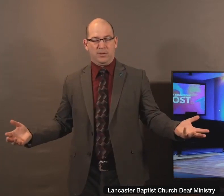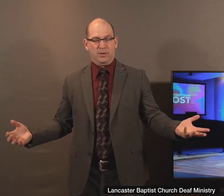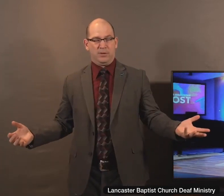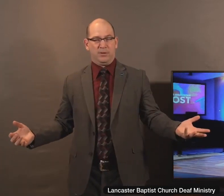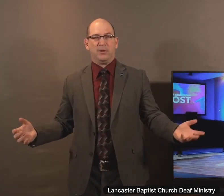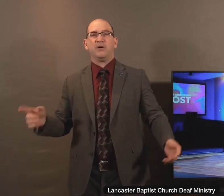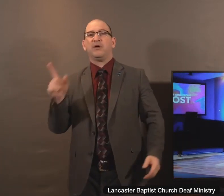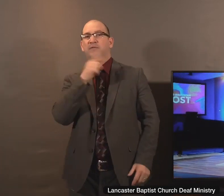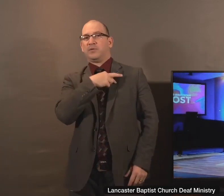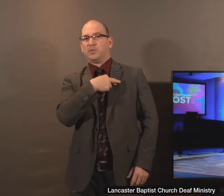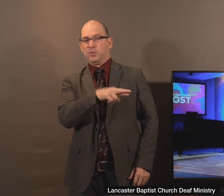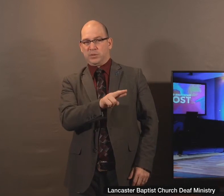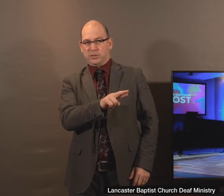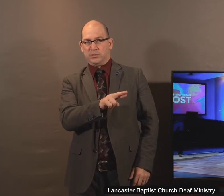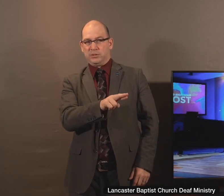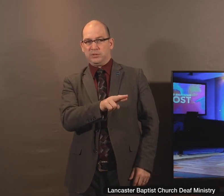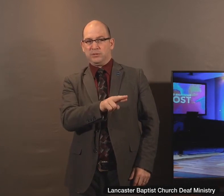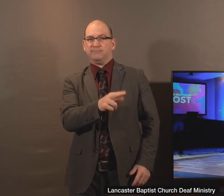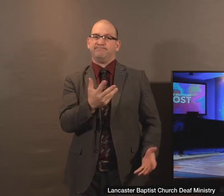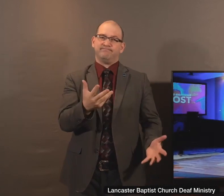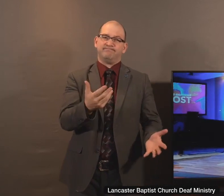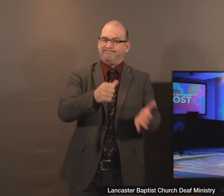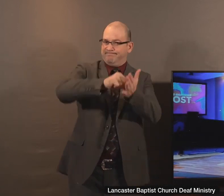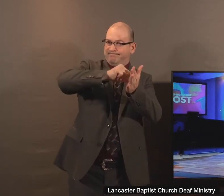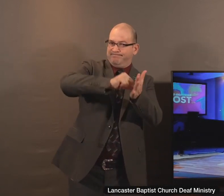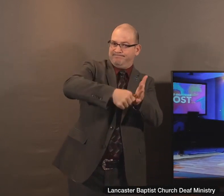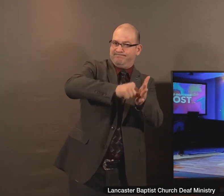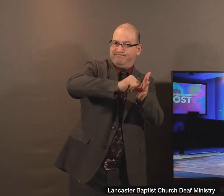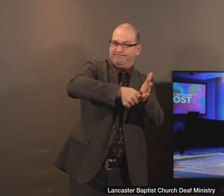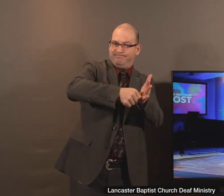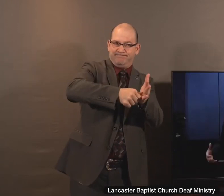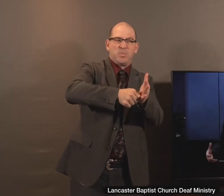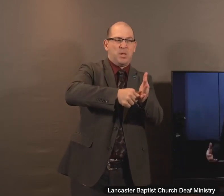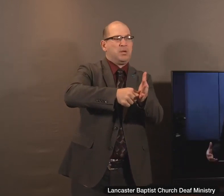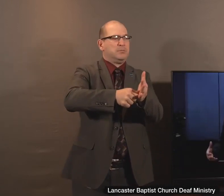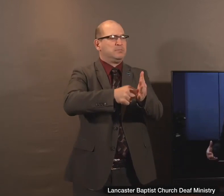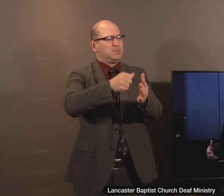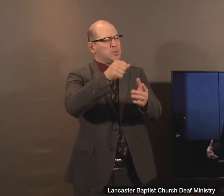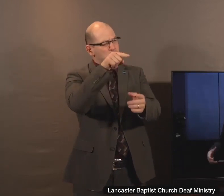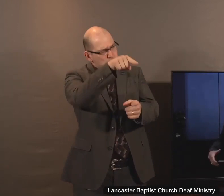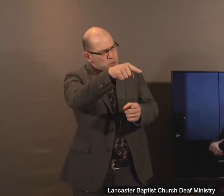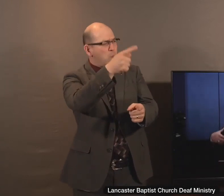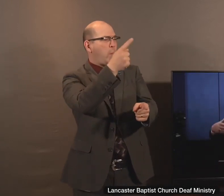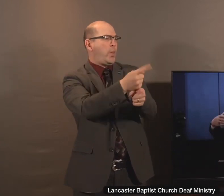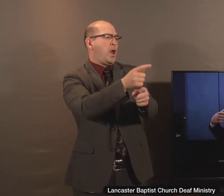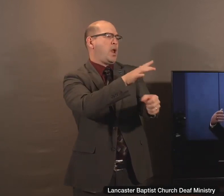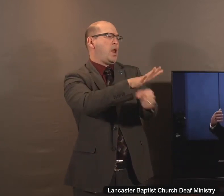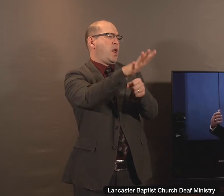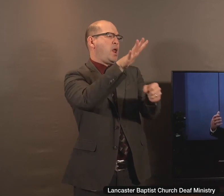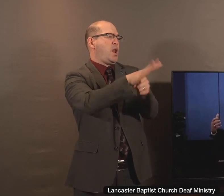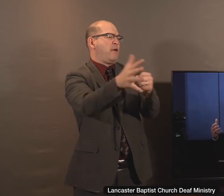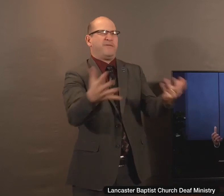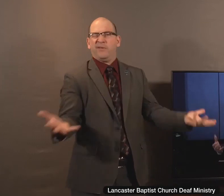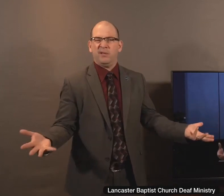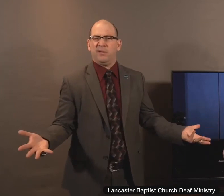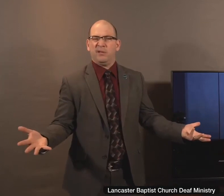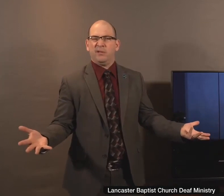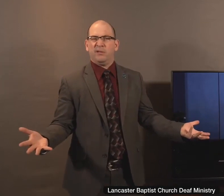religion always finds righteousness within themselves. And the legalist is always uplifting himself